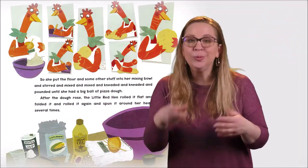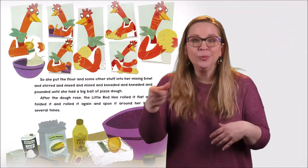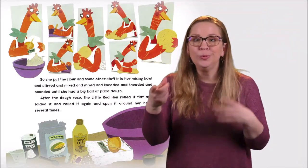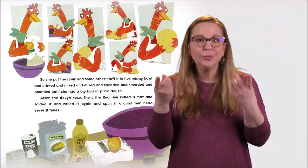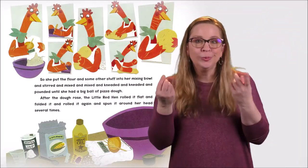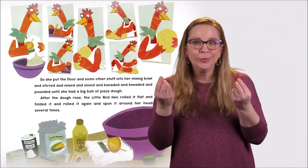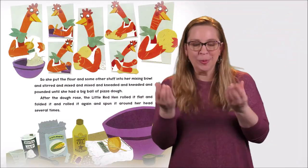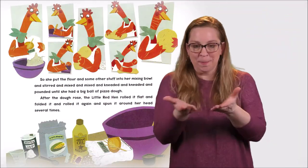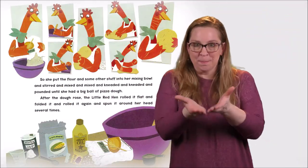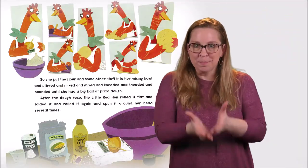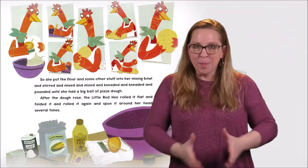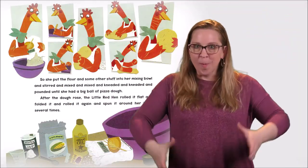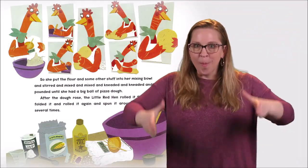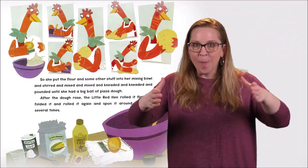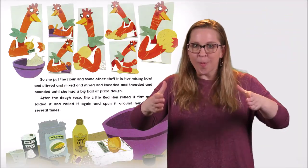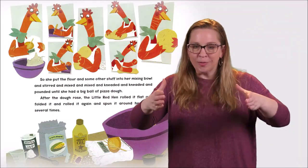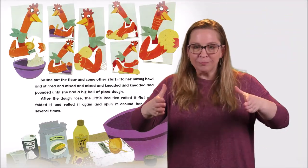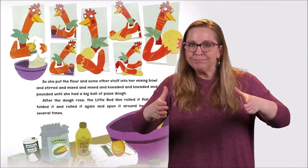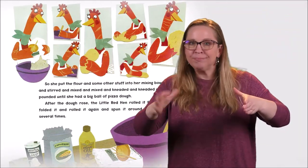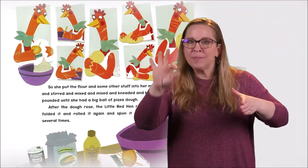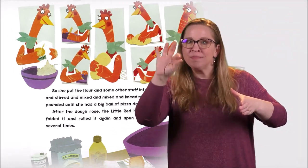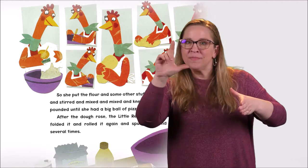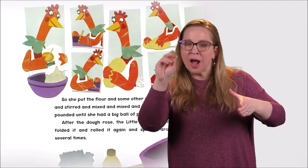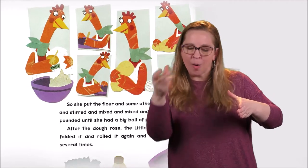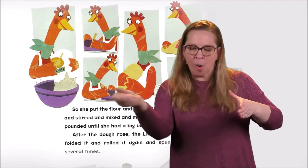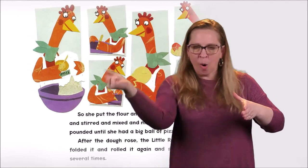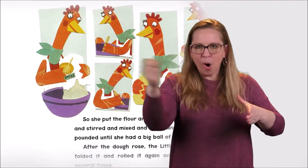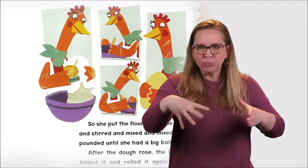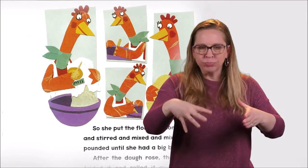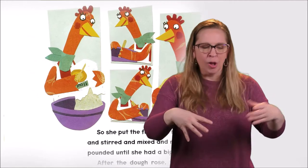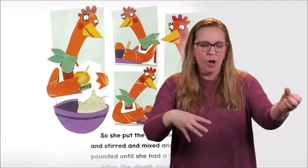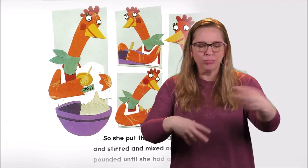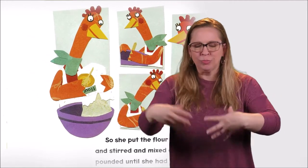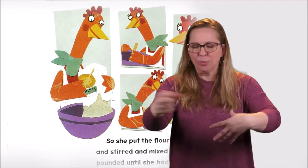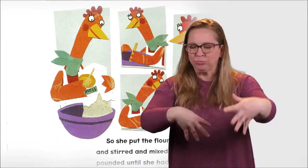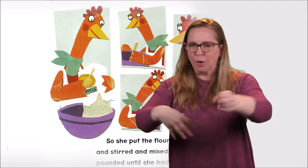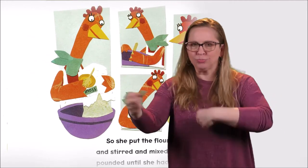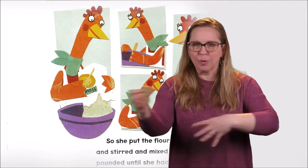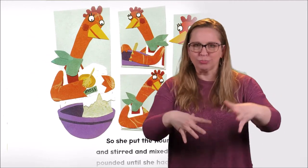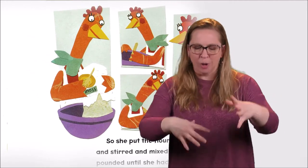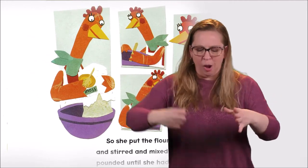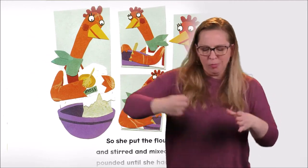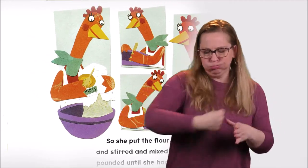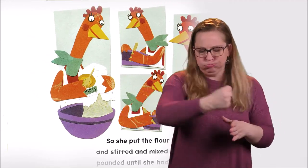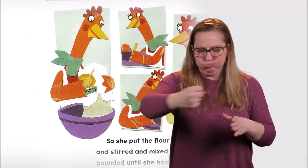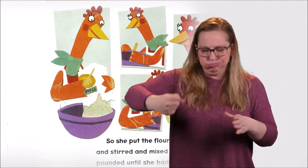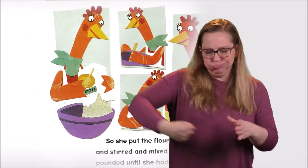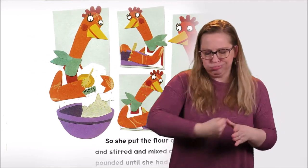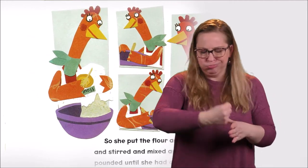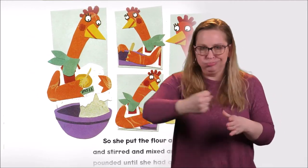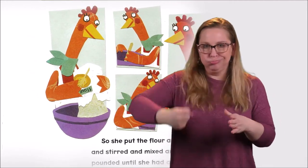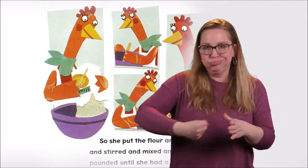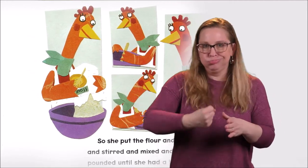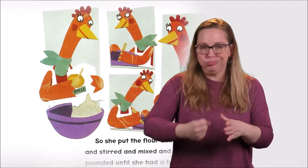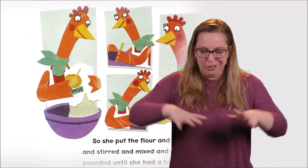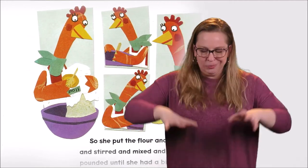So she put the flour and some other stuff into her mixing bowl. And stirred, and mixed, and mixed,